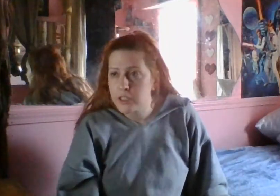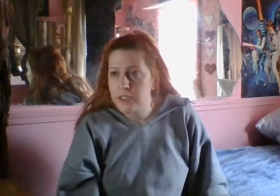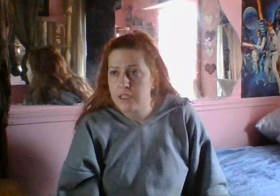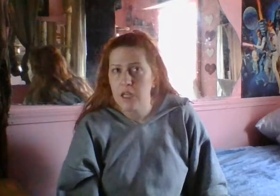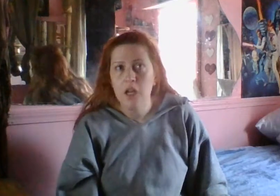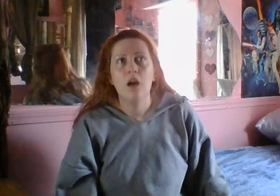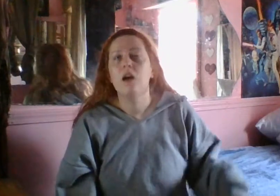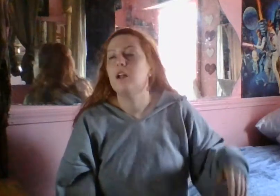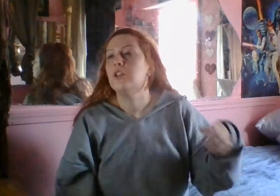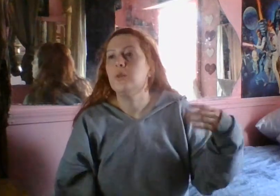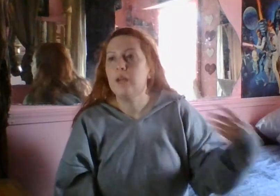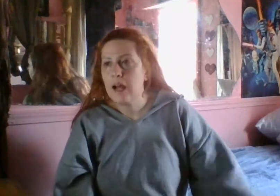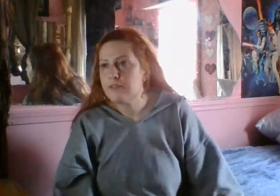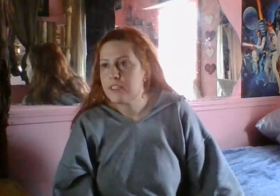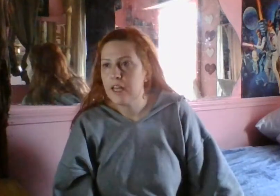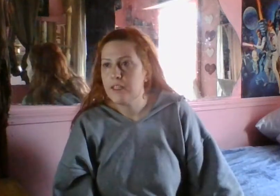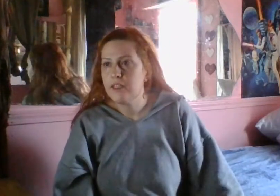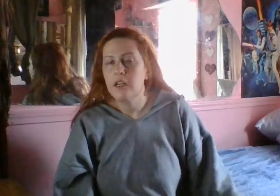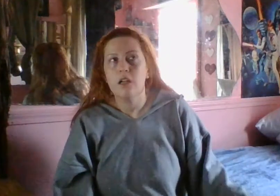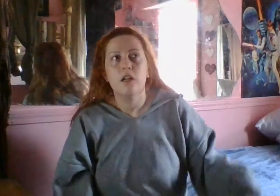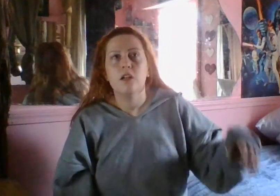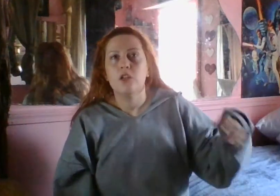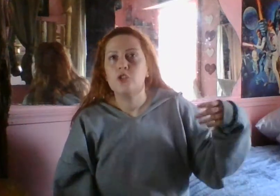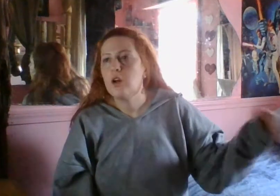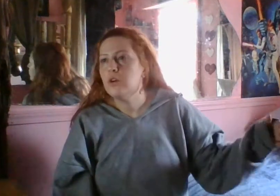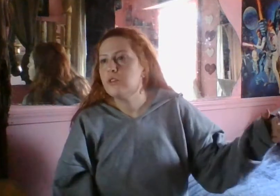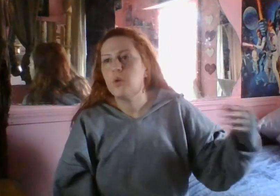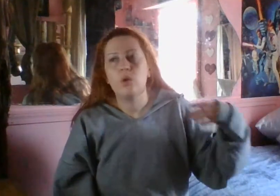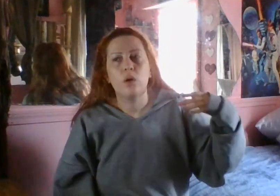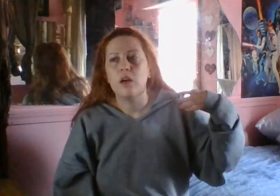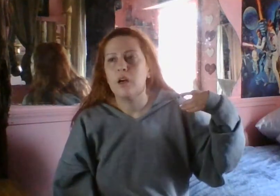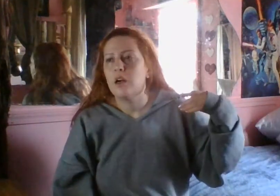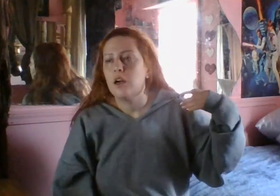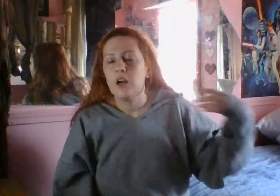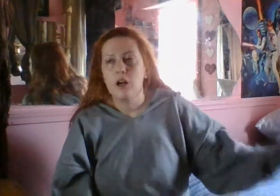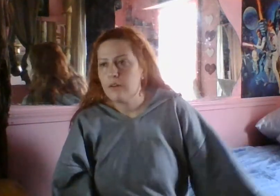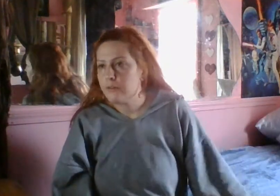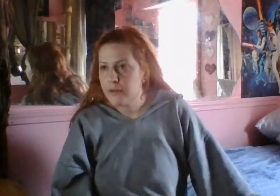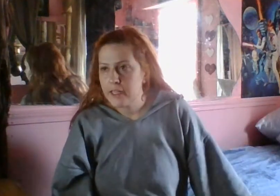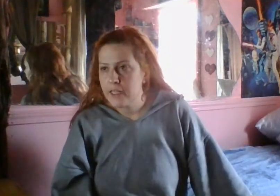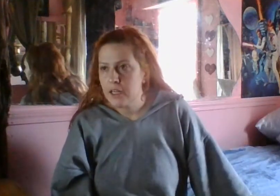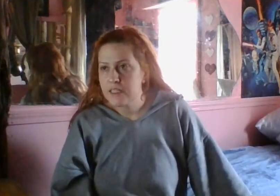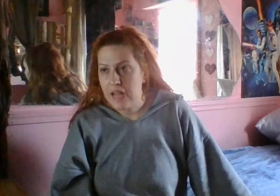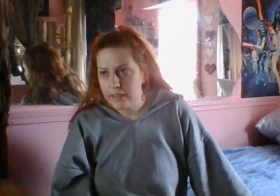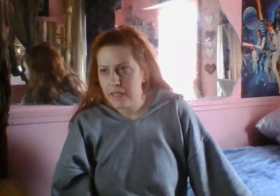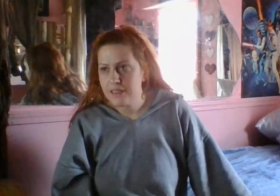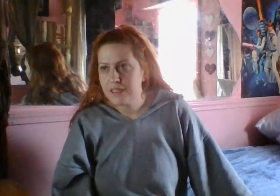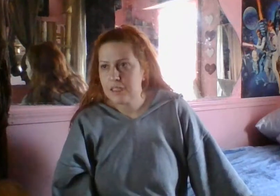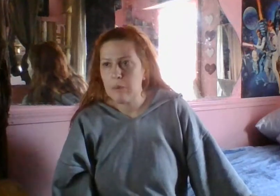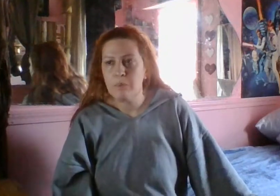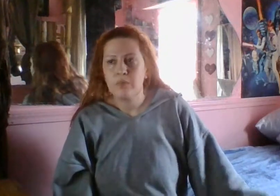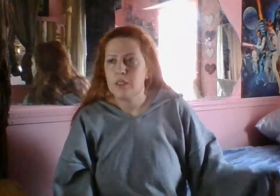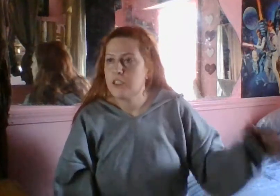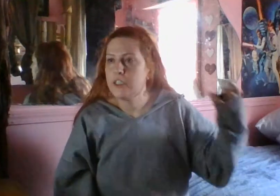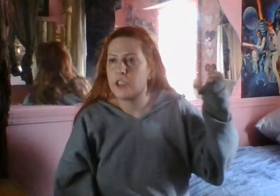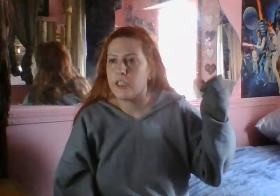this? You would have to get drones or freaking satellites to, to